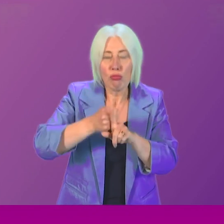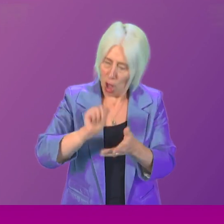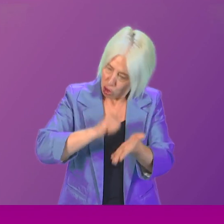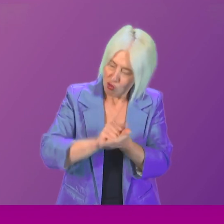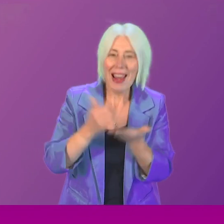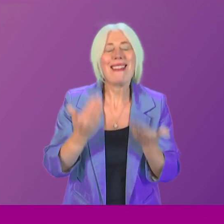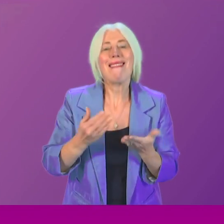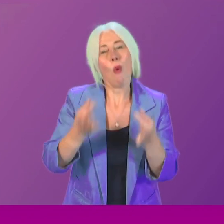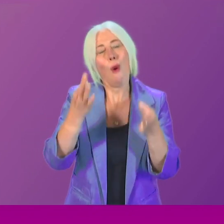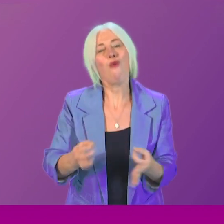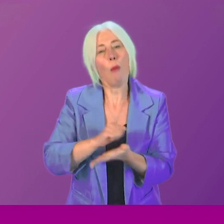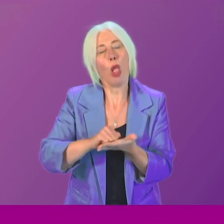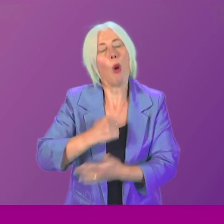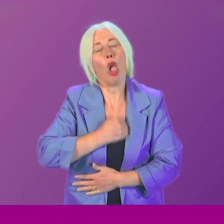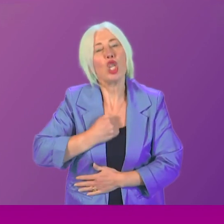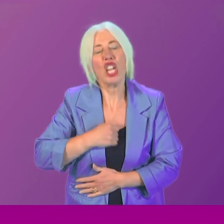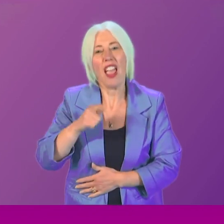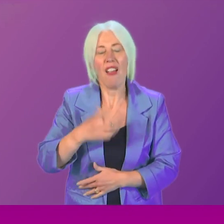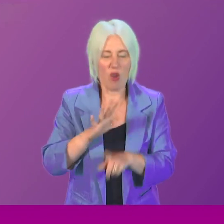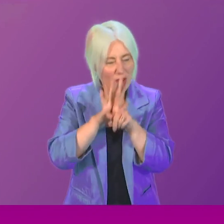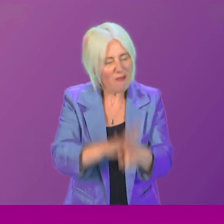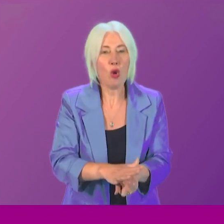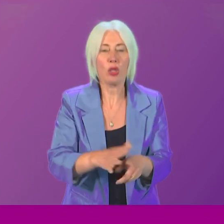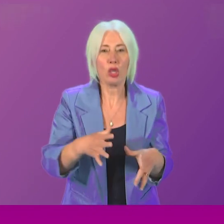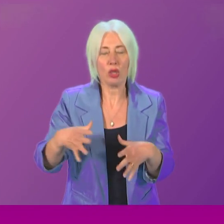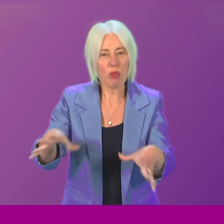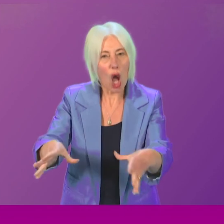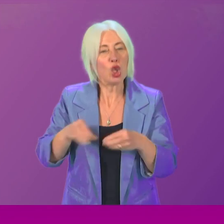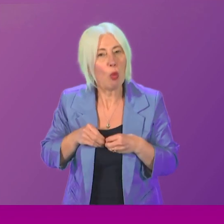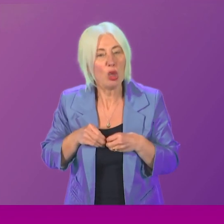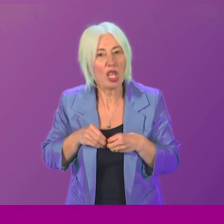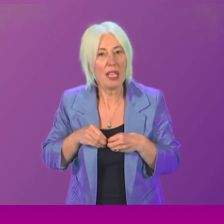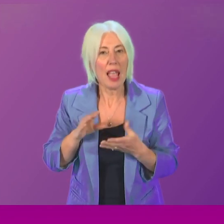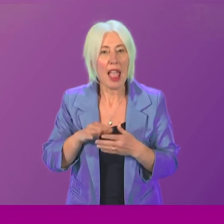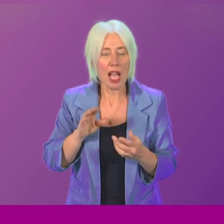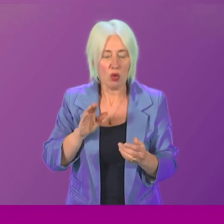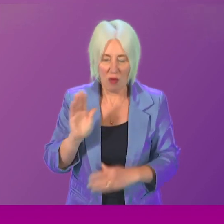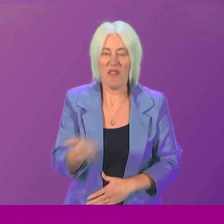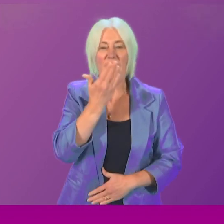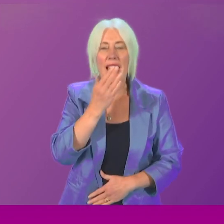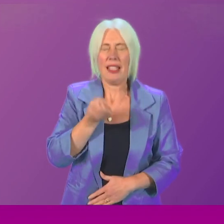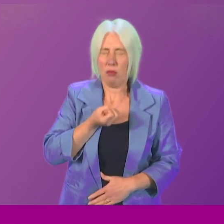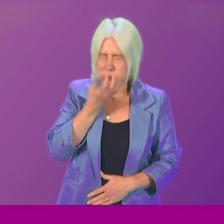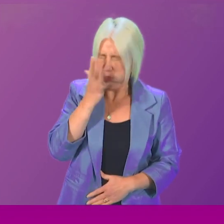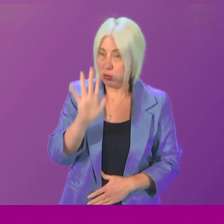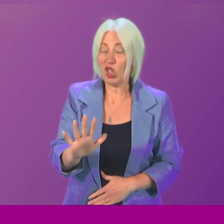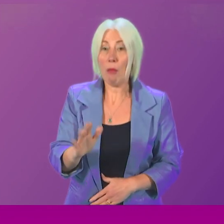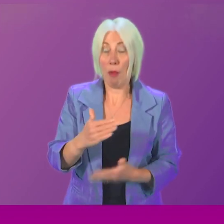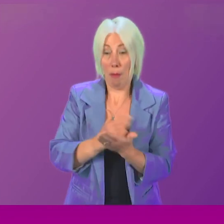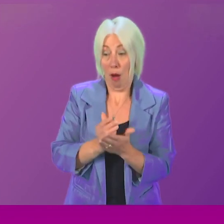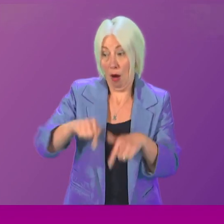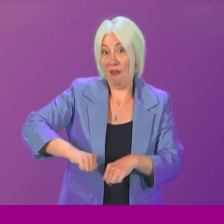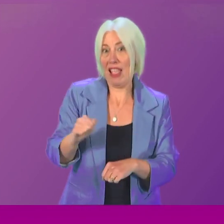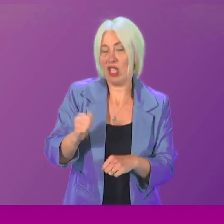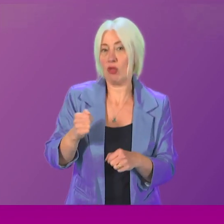in Scotland for the injustice of forced adoption and to confront this shameful chapter in Scotland's history. For some the